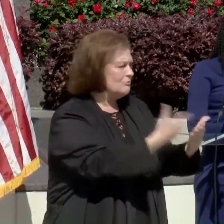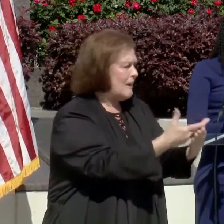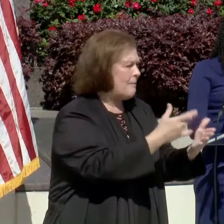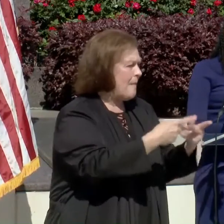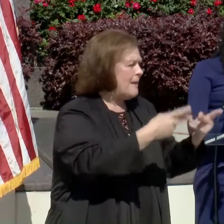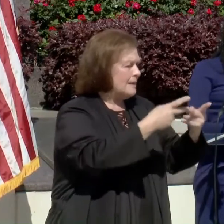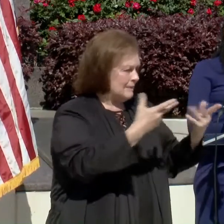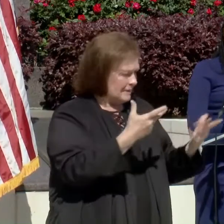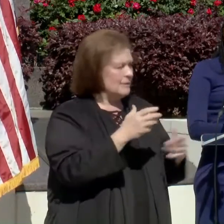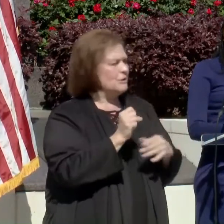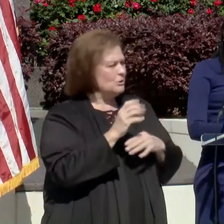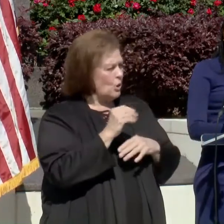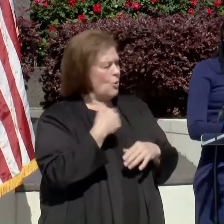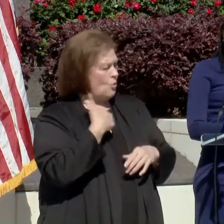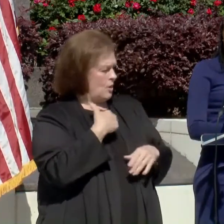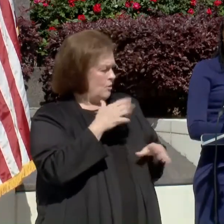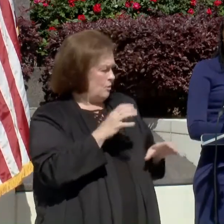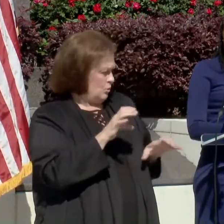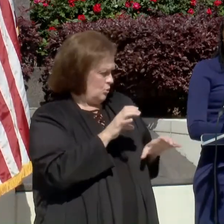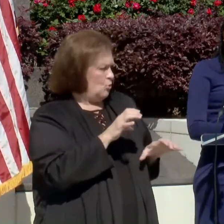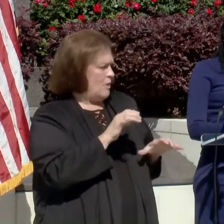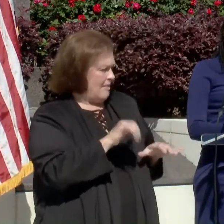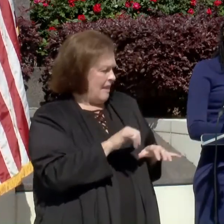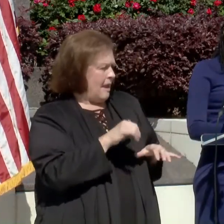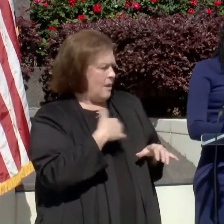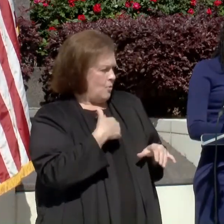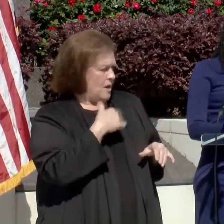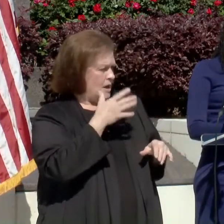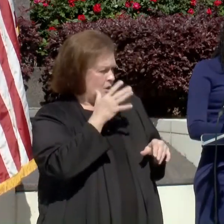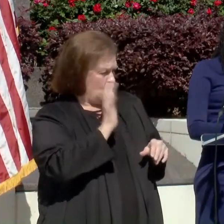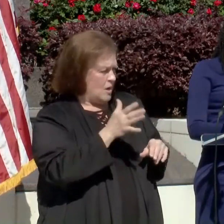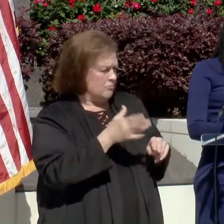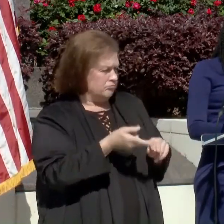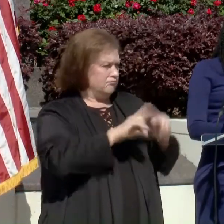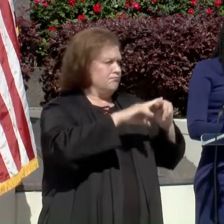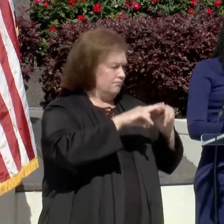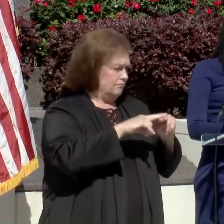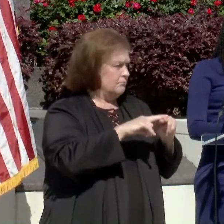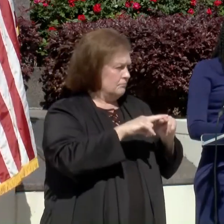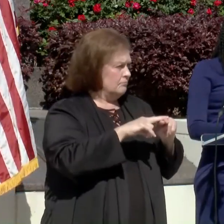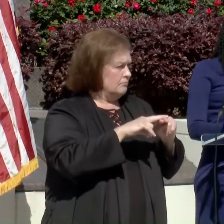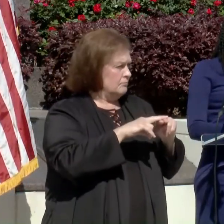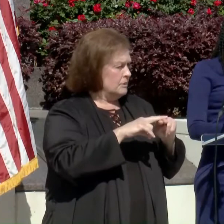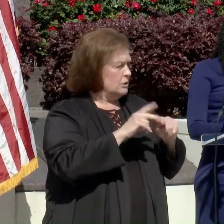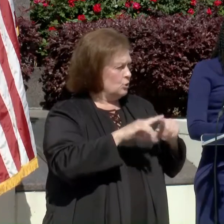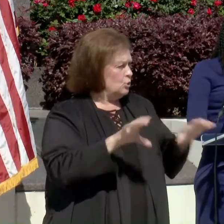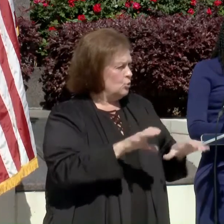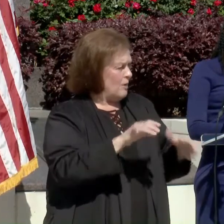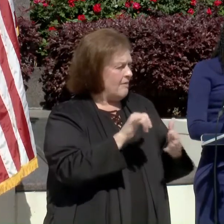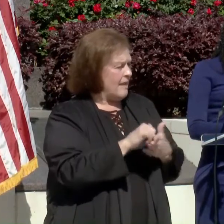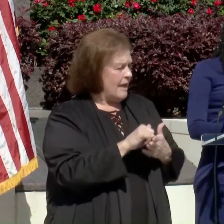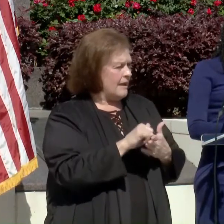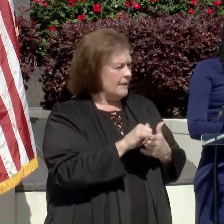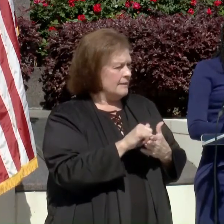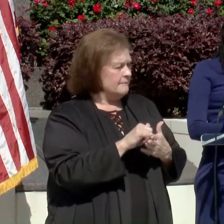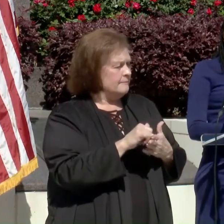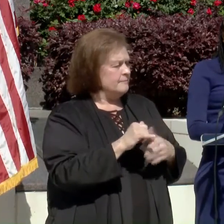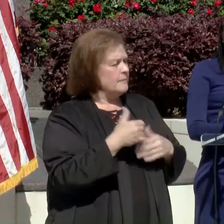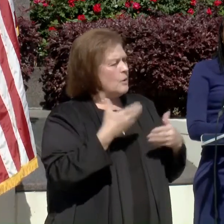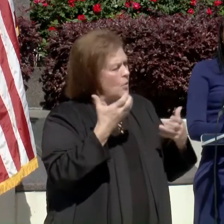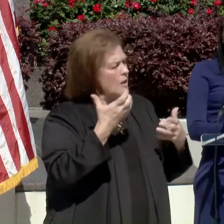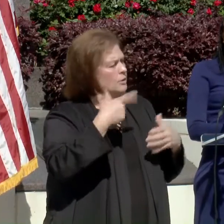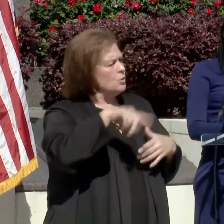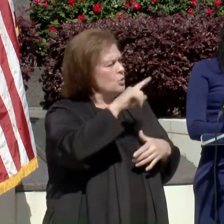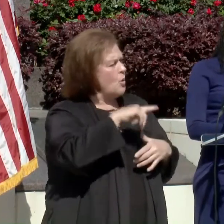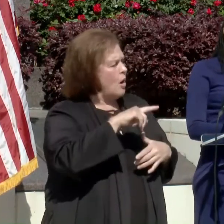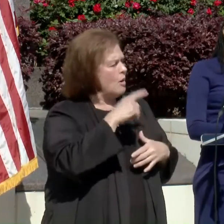in order to increase not only the locations, um, but also really doing a deep dive into the community and letting people know that